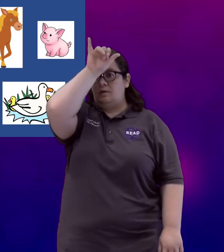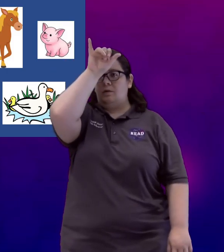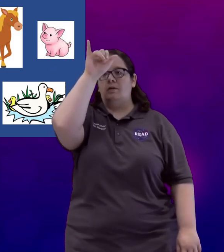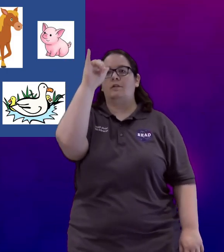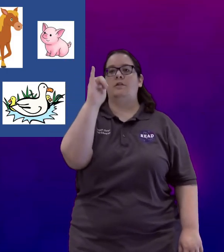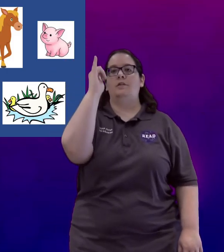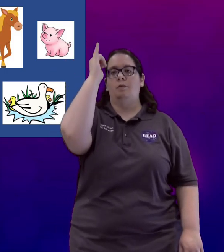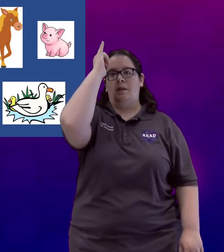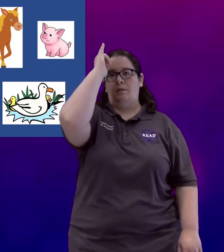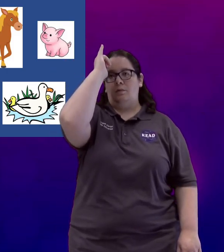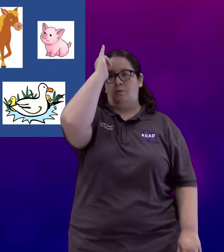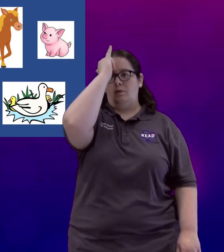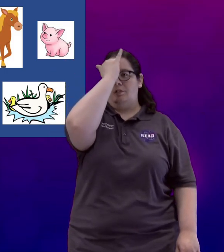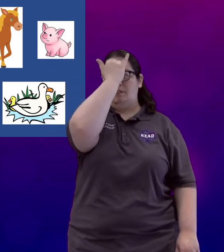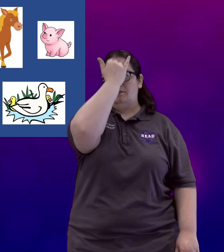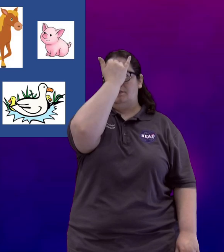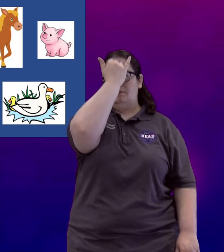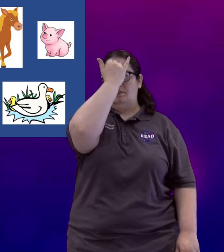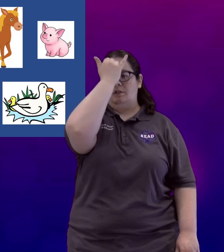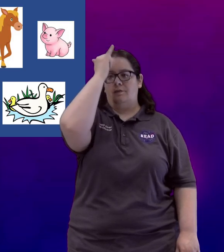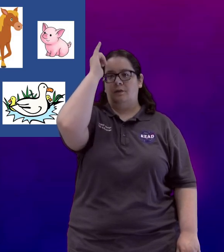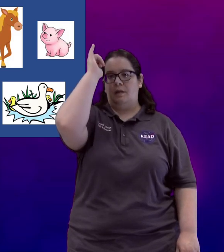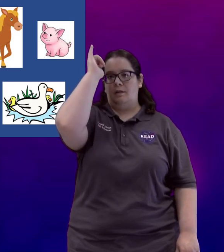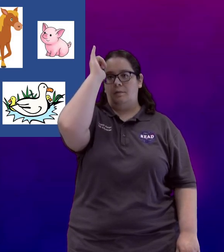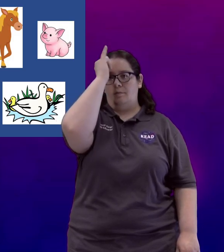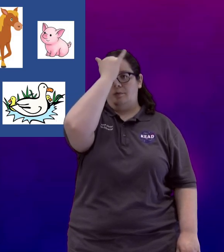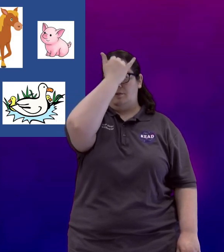Or you can roll your knuckles along your forehead. Bull.